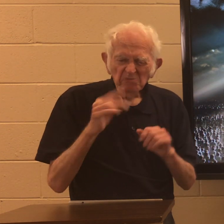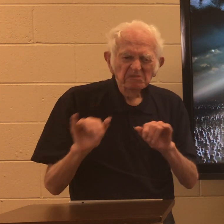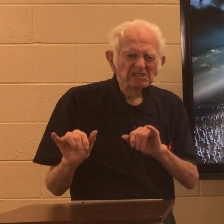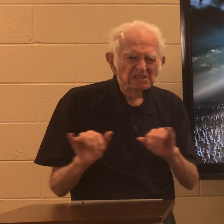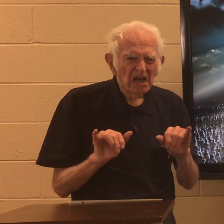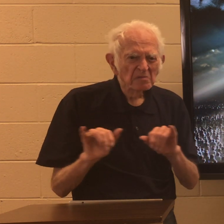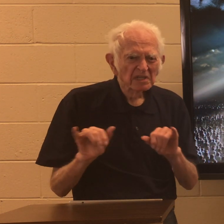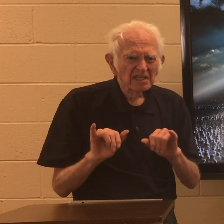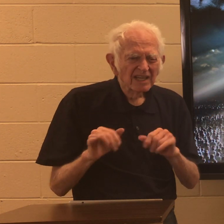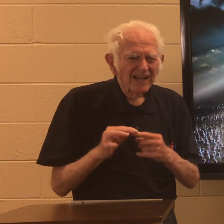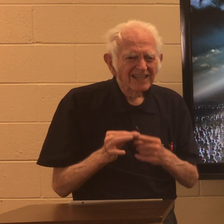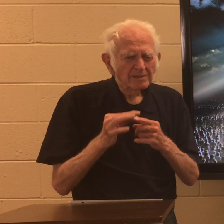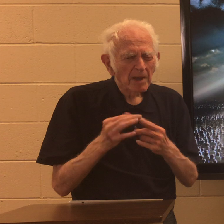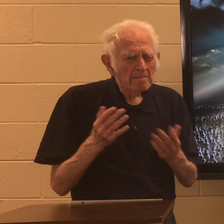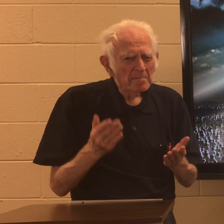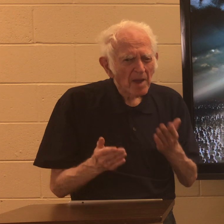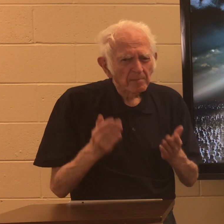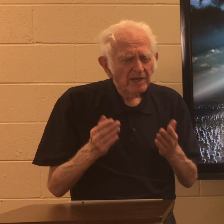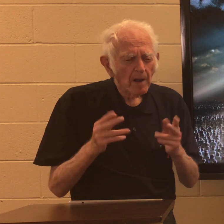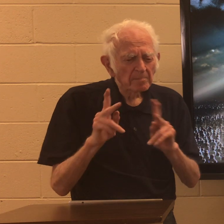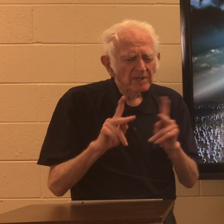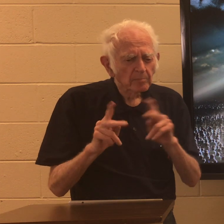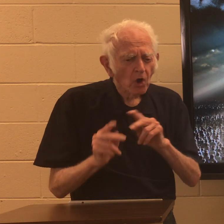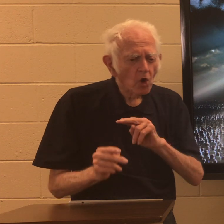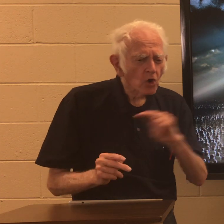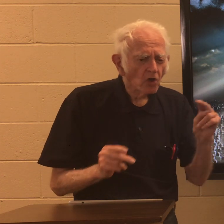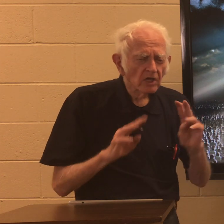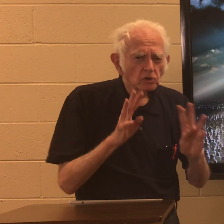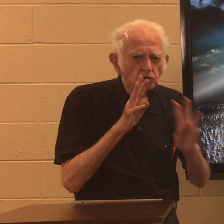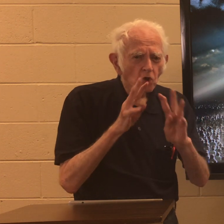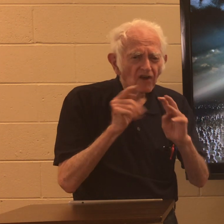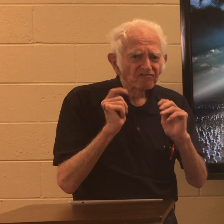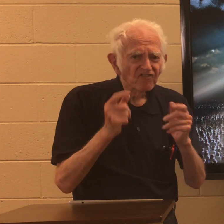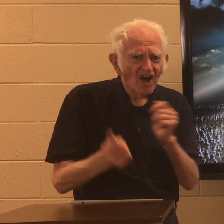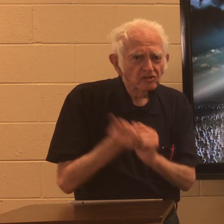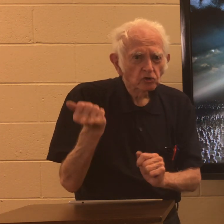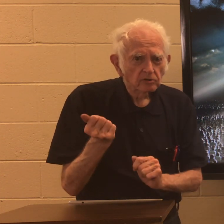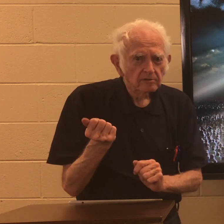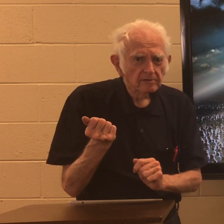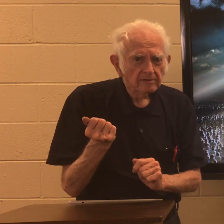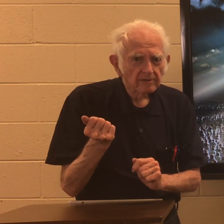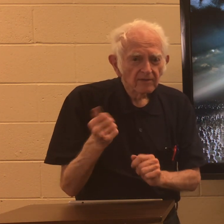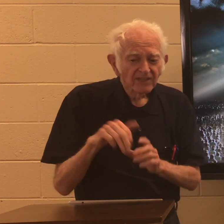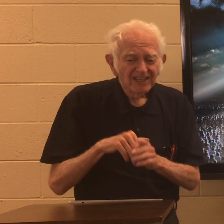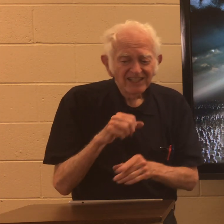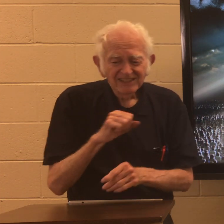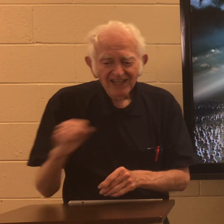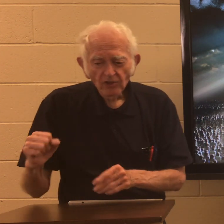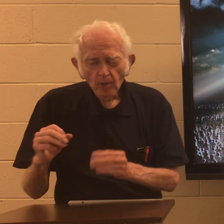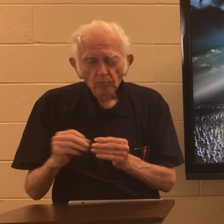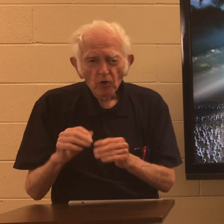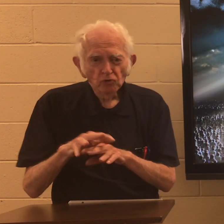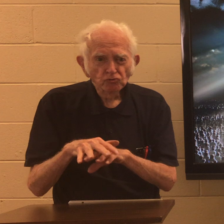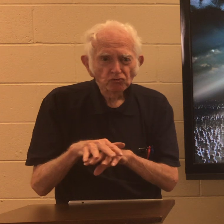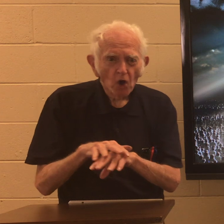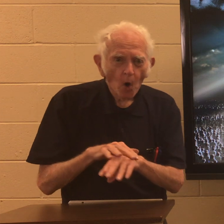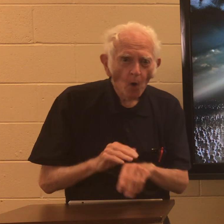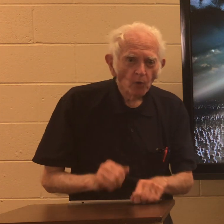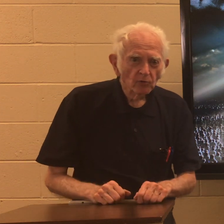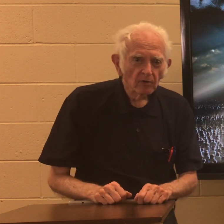And most of the things are the same, except maybe people in the north talk faster. In the south, they're more slow.